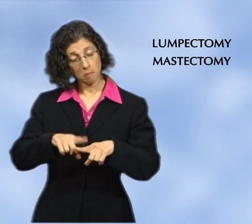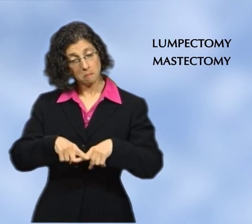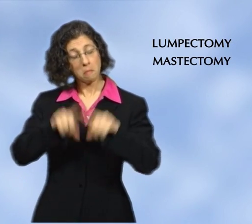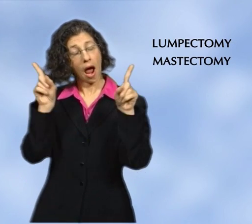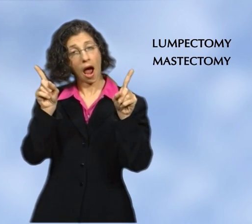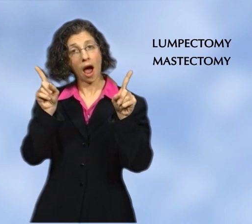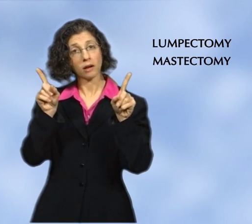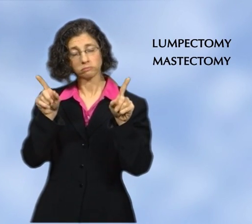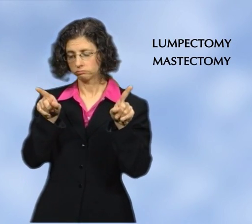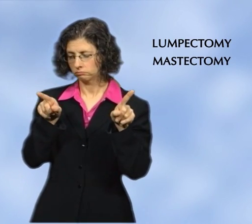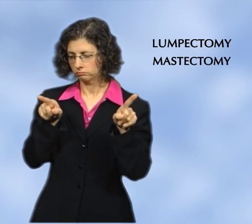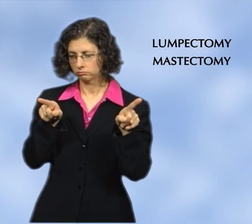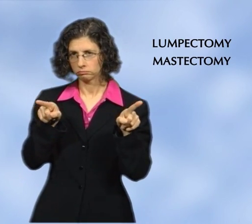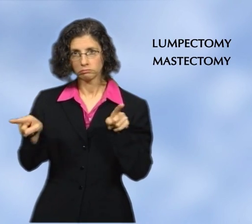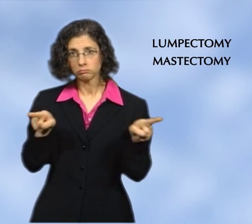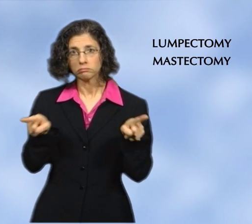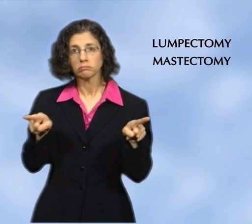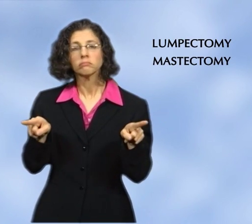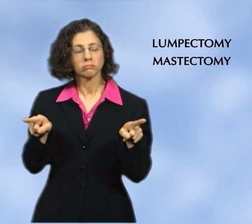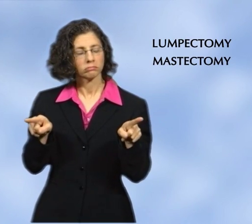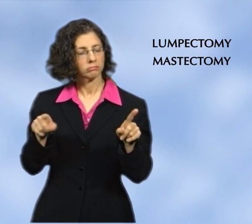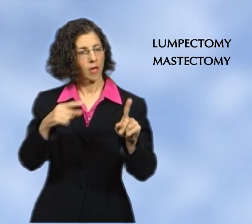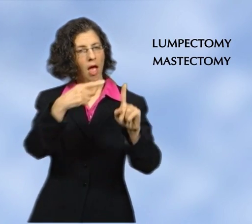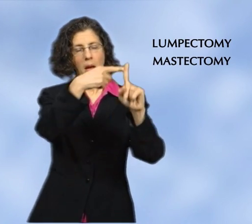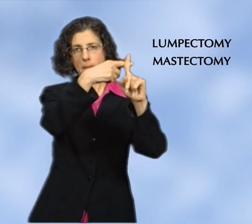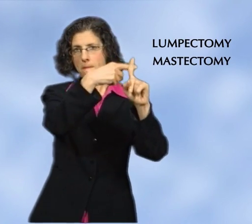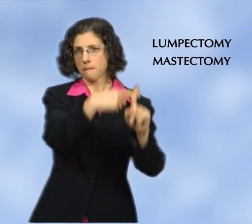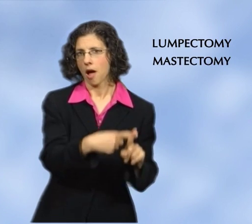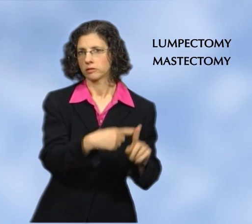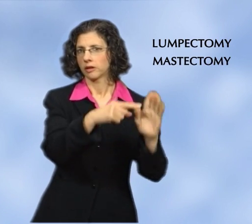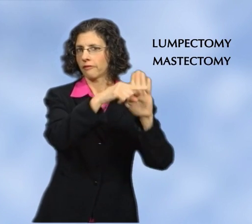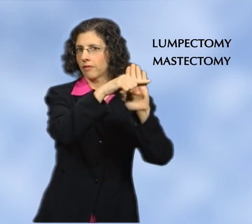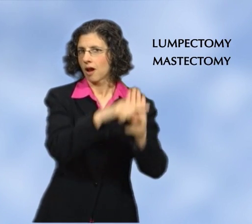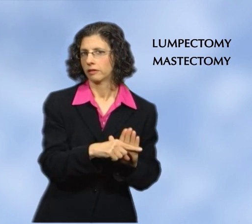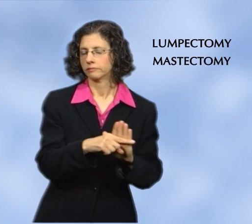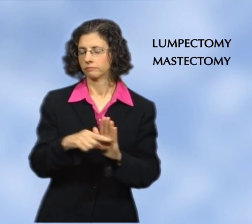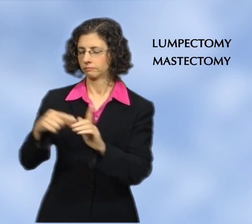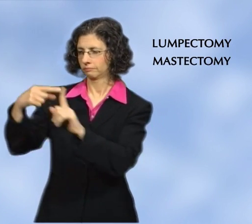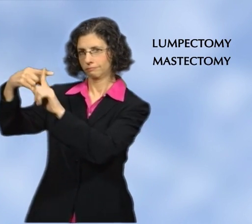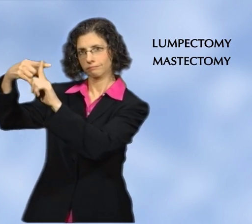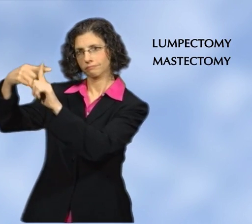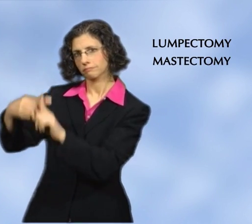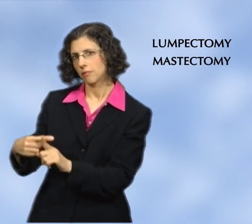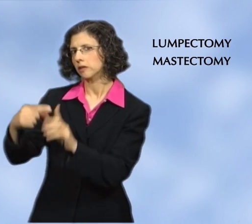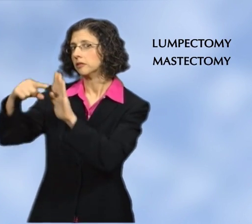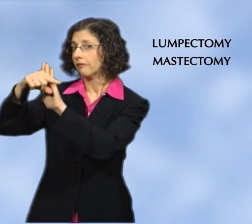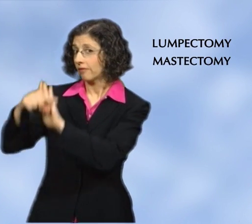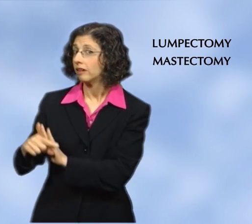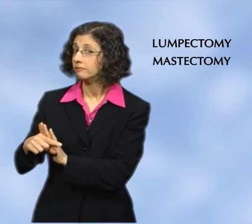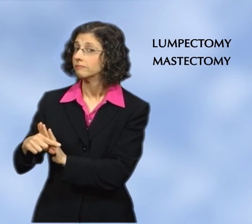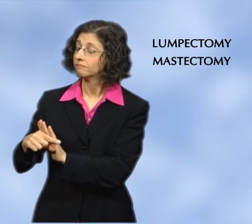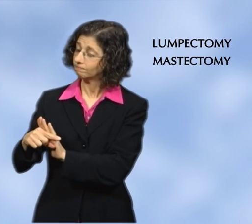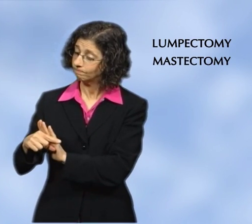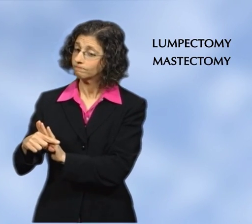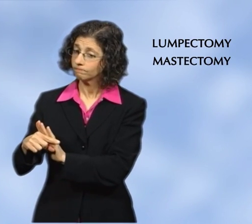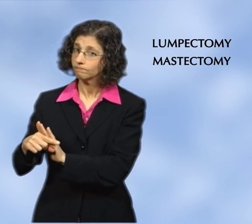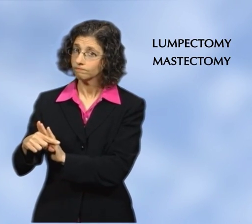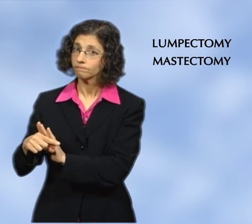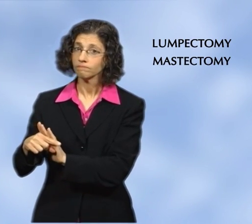But lumpectomy and mastectomy each have advantages and disadvantages